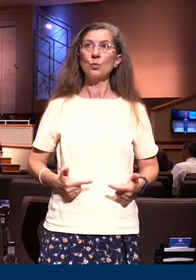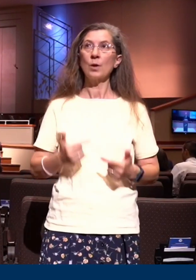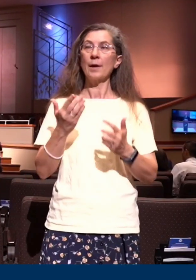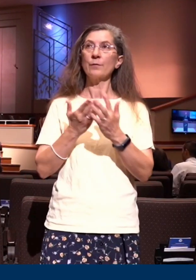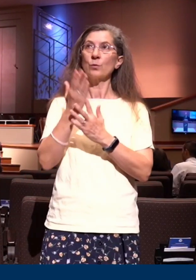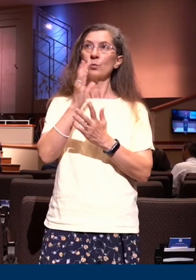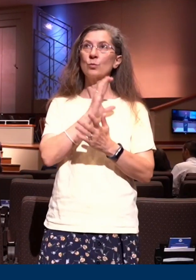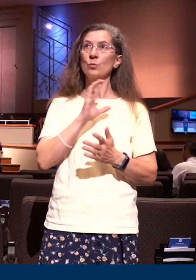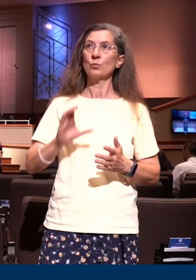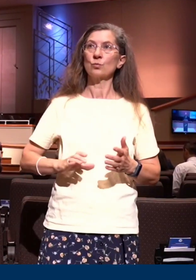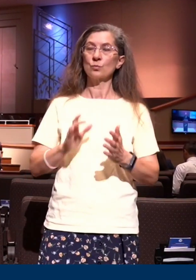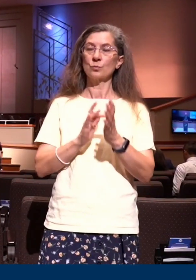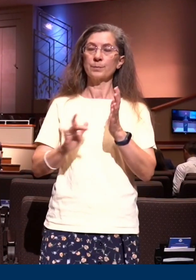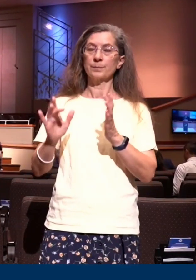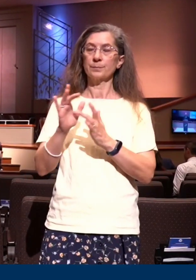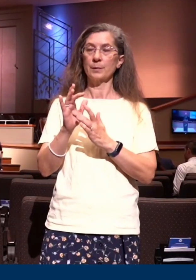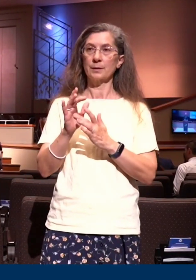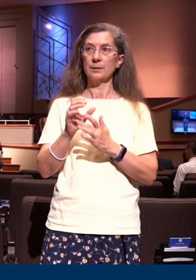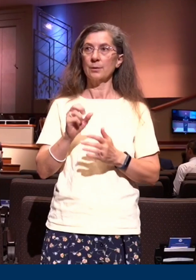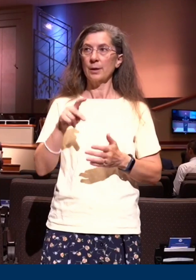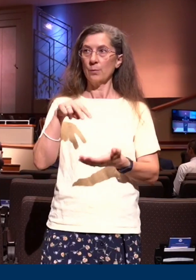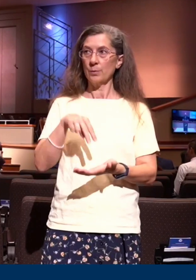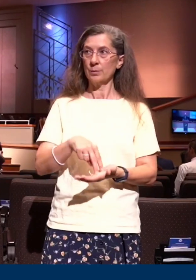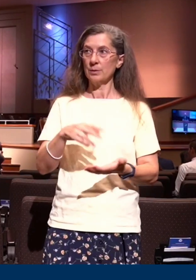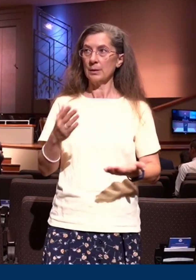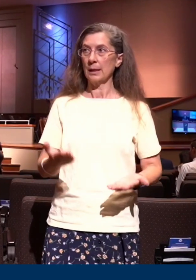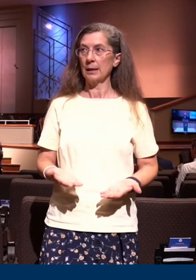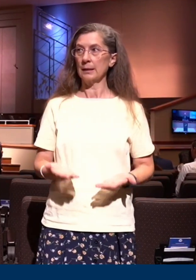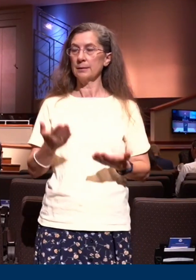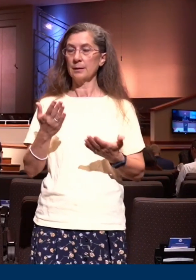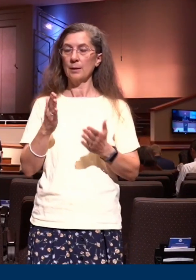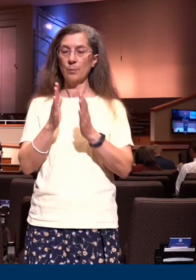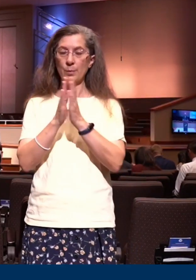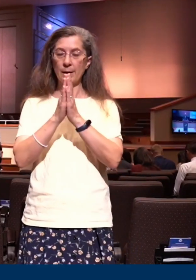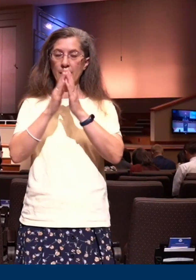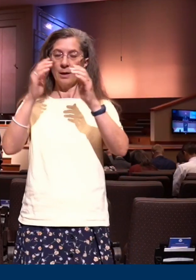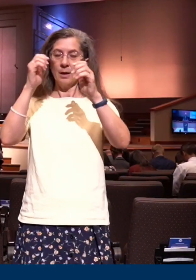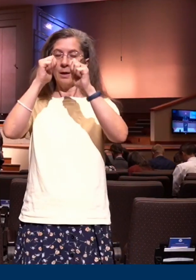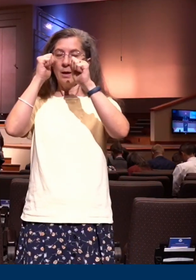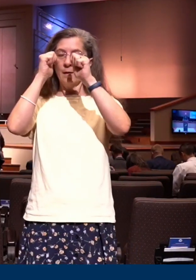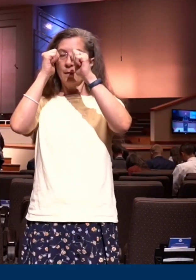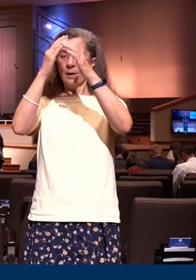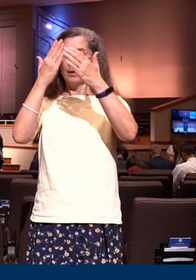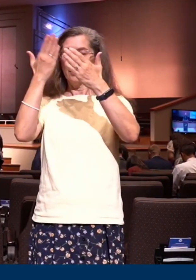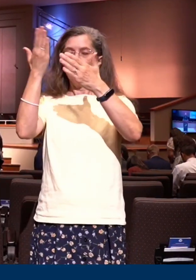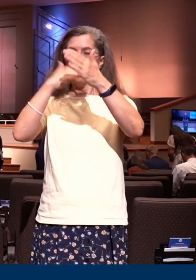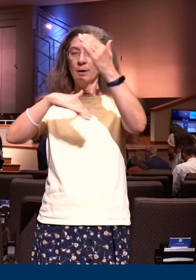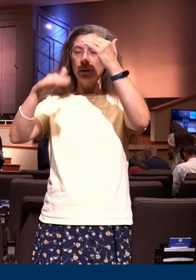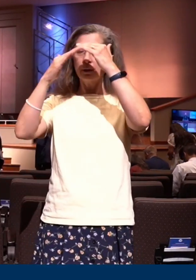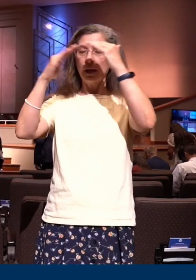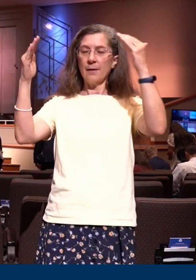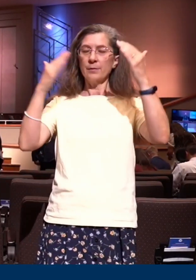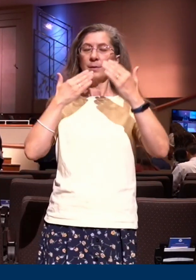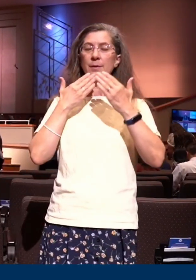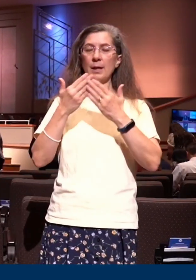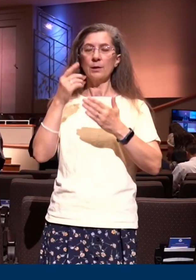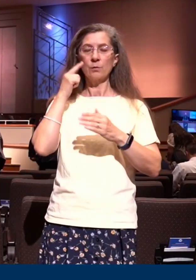let's stand together shall we our Father in heaven we thank you for this time to open your word tonight